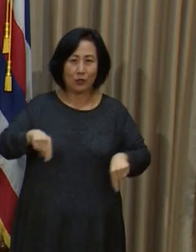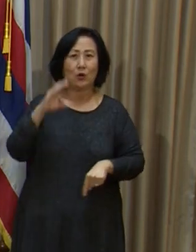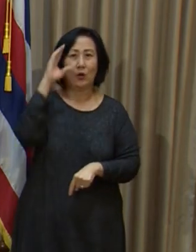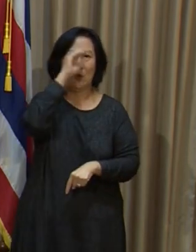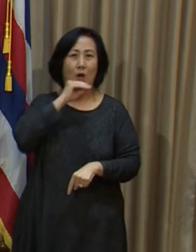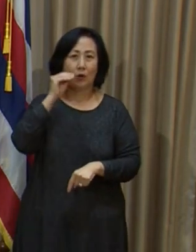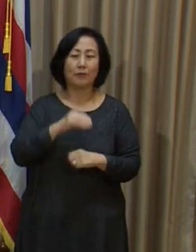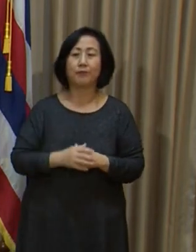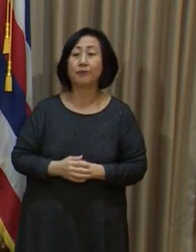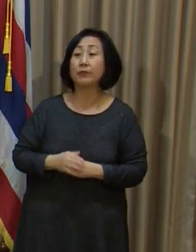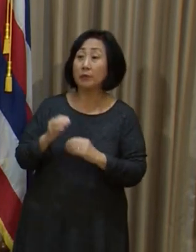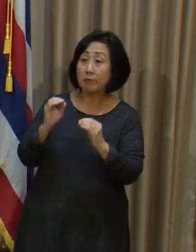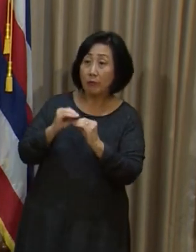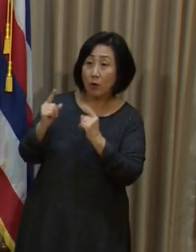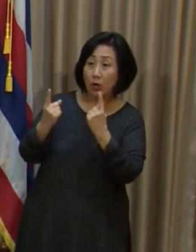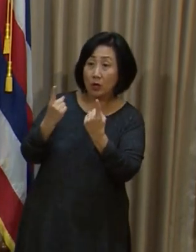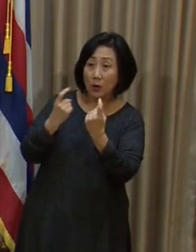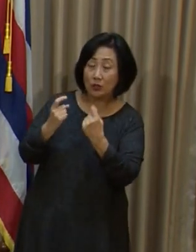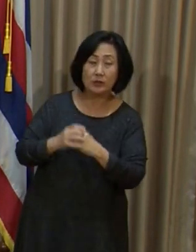All right, any other questions?